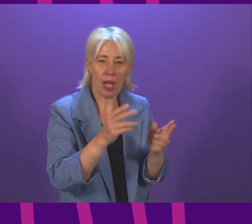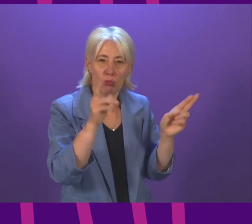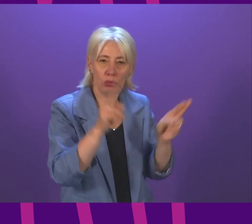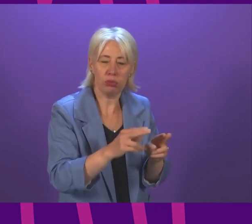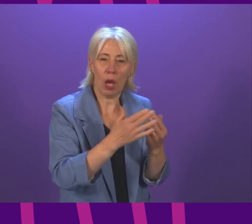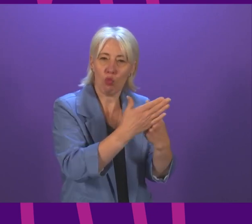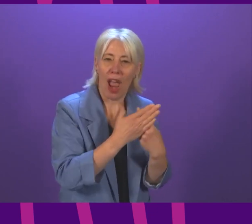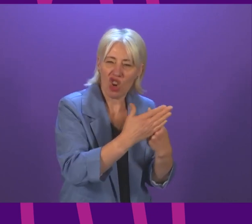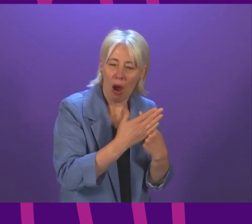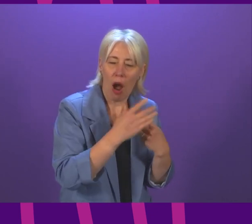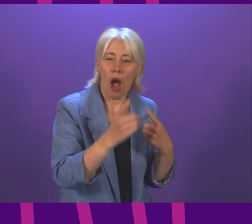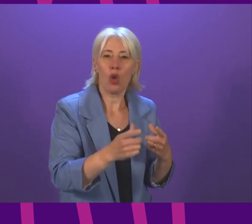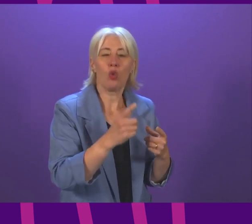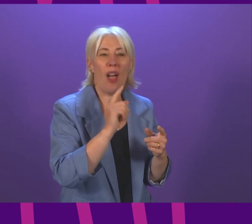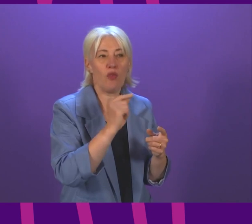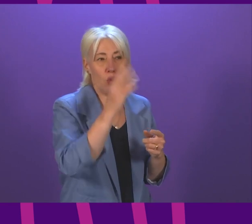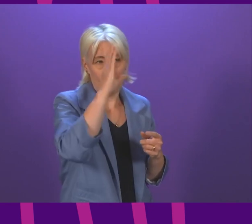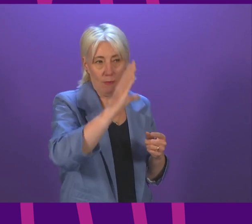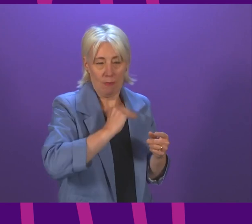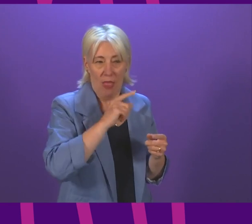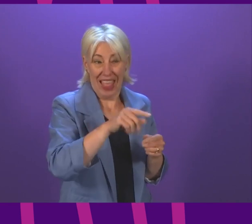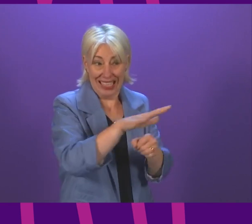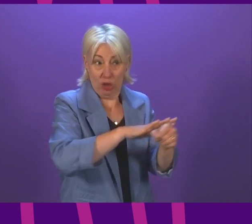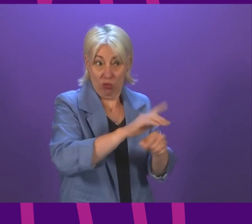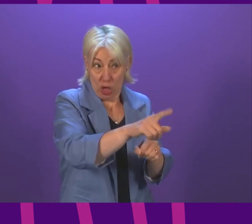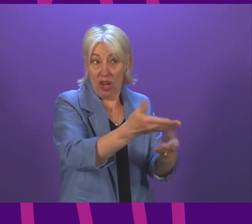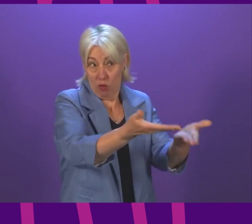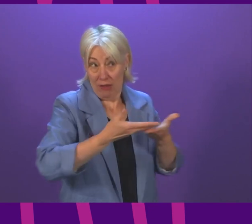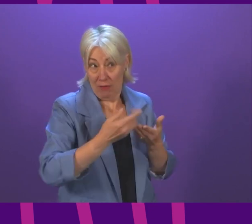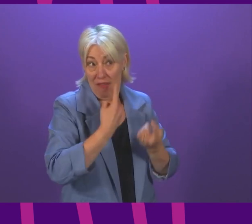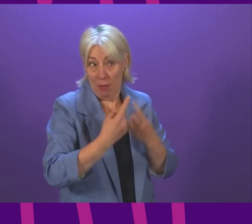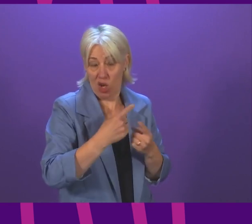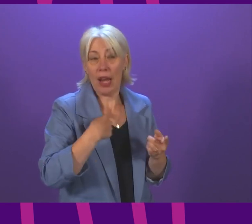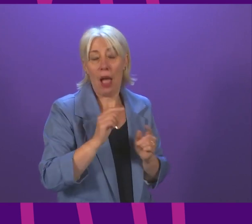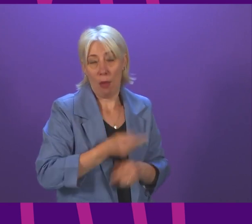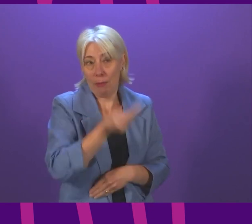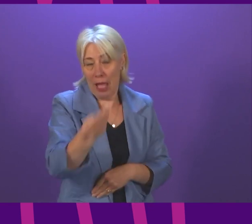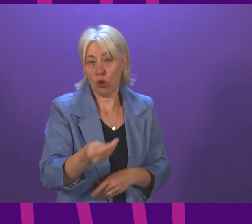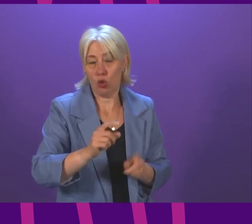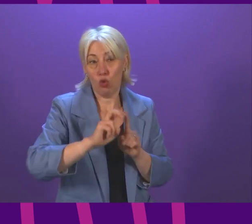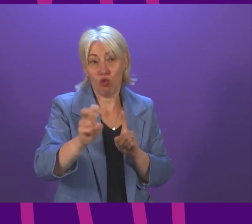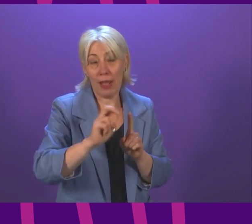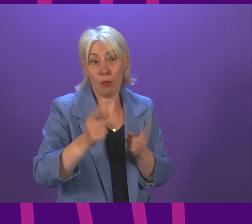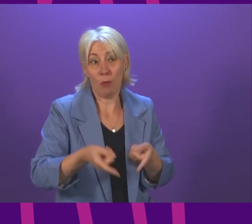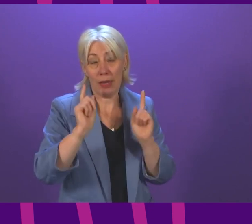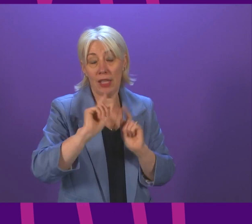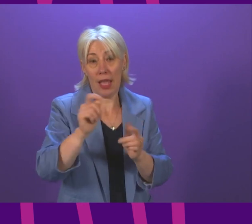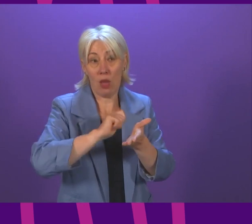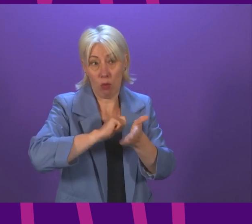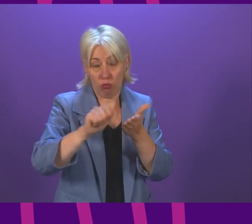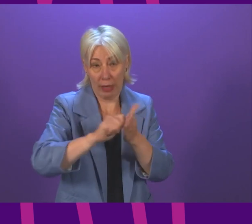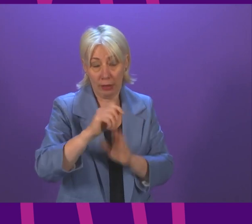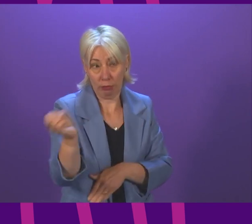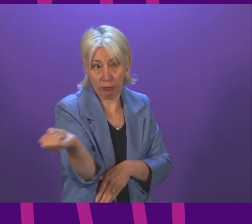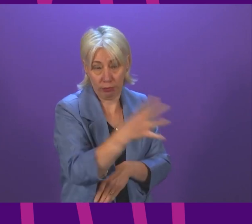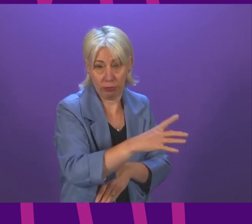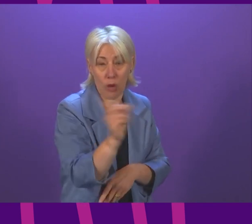member if she wants to provide any more details of the particular case that she has cited here that will be passed on as well and I will ask Graeme Day to provide more details